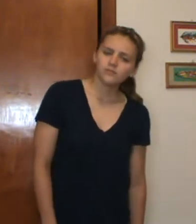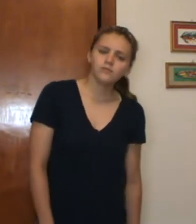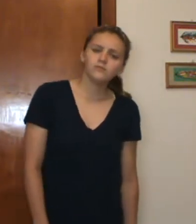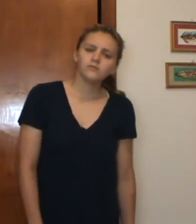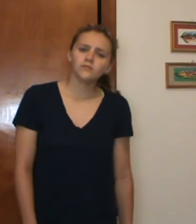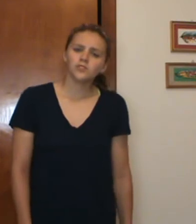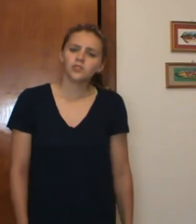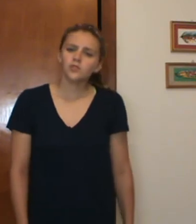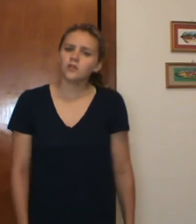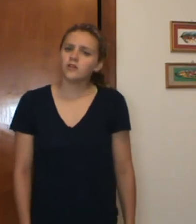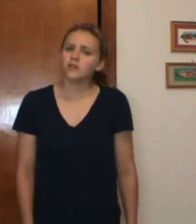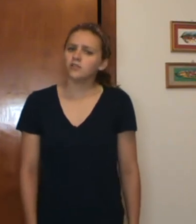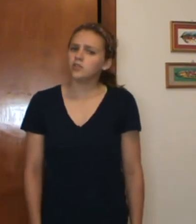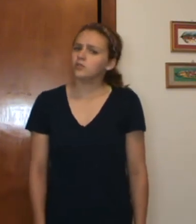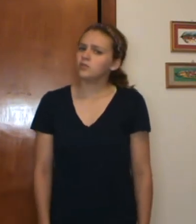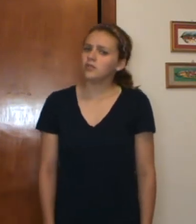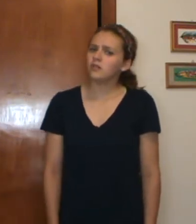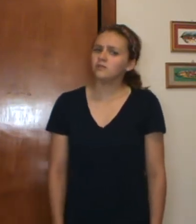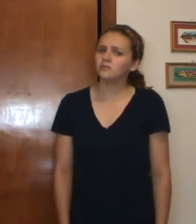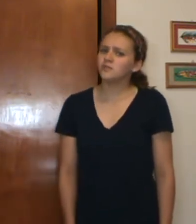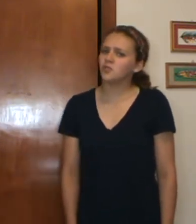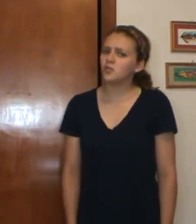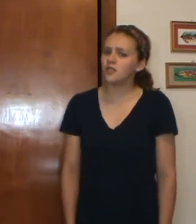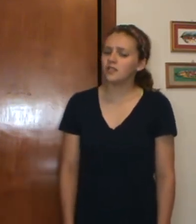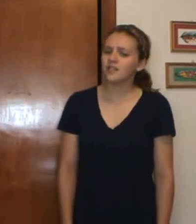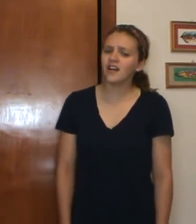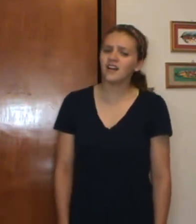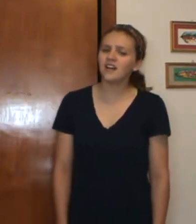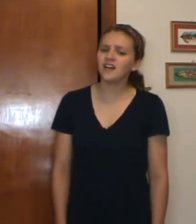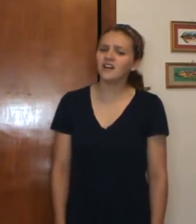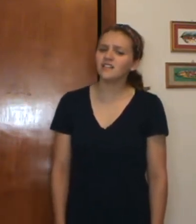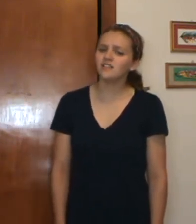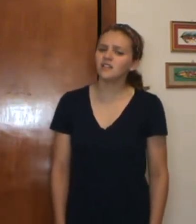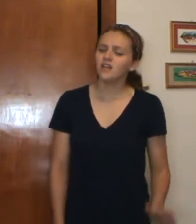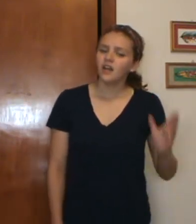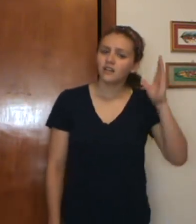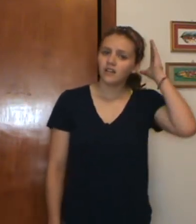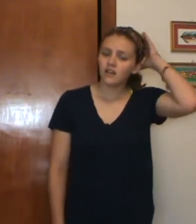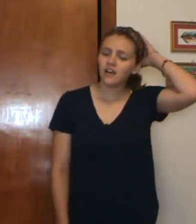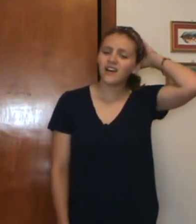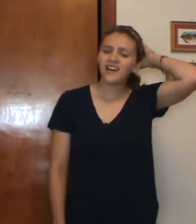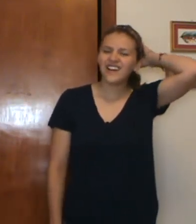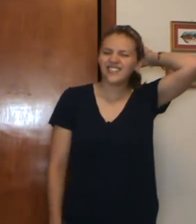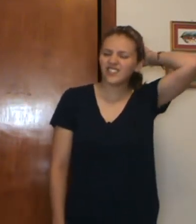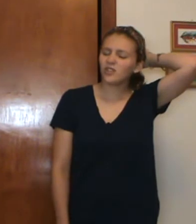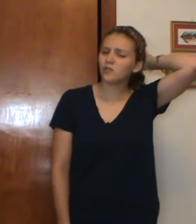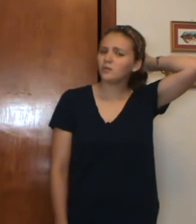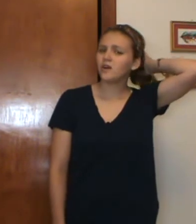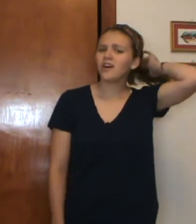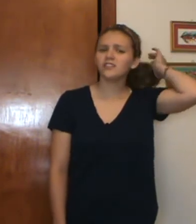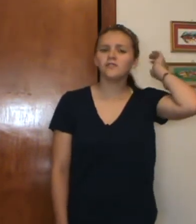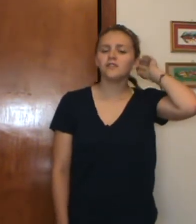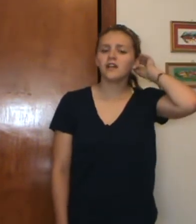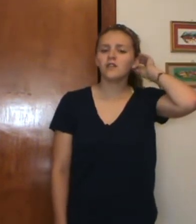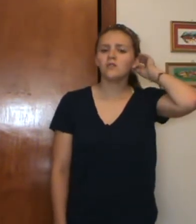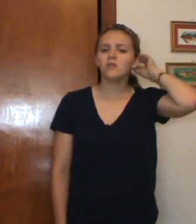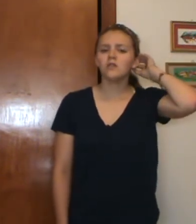Too young, too dumb to realize that I should have bought your flowers